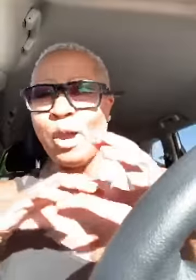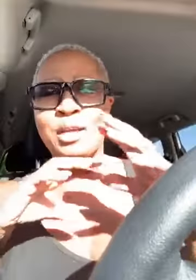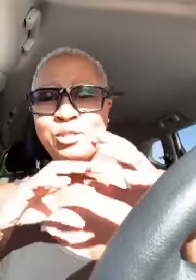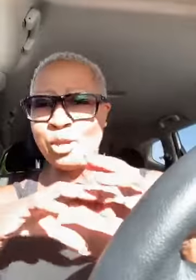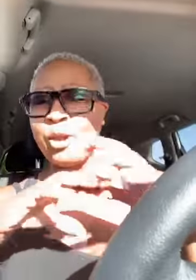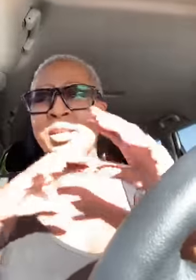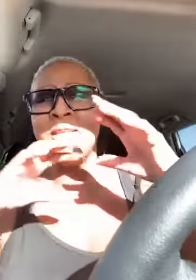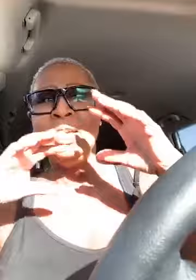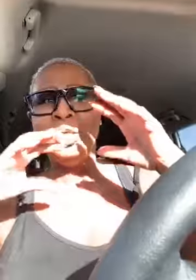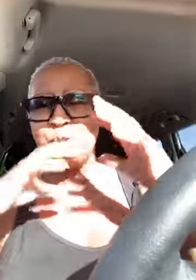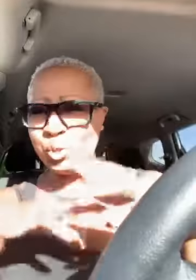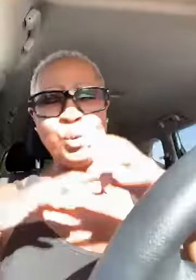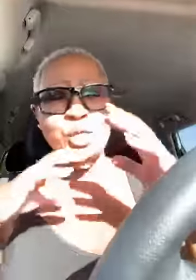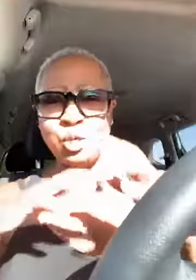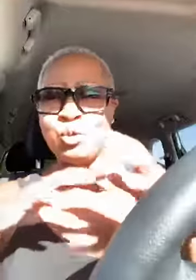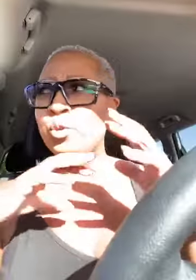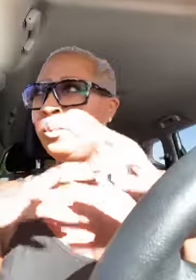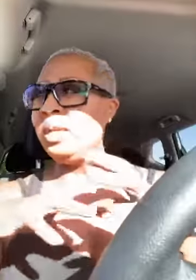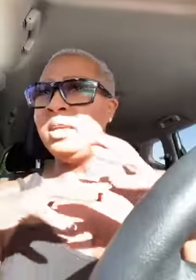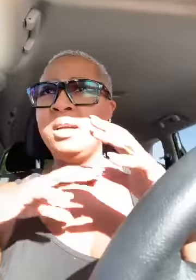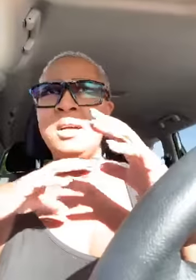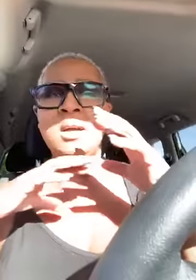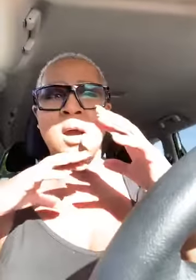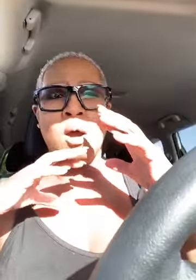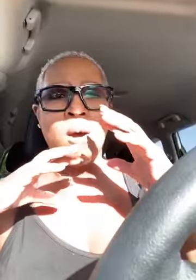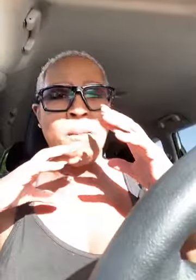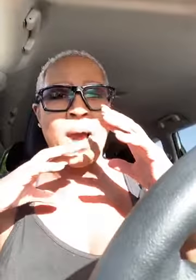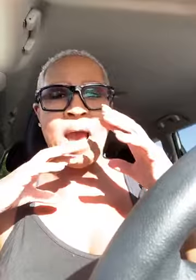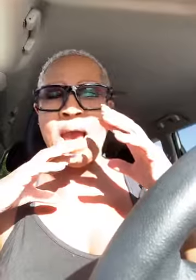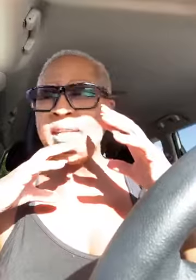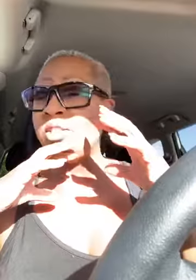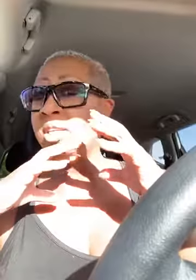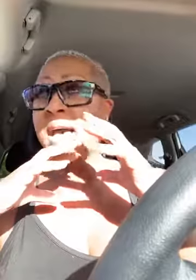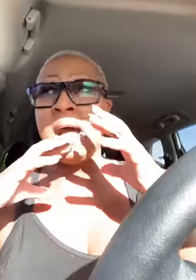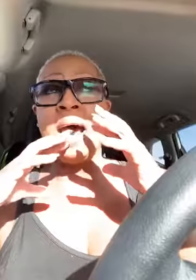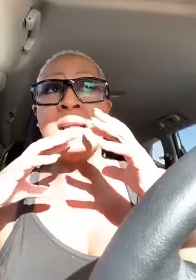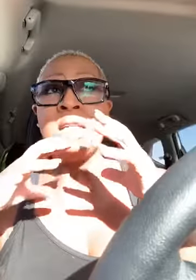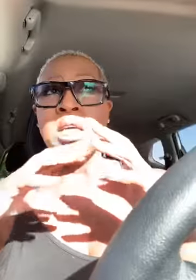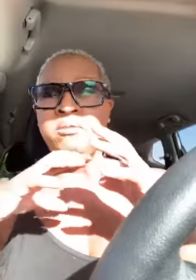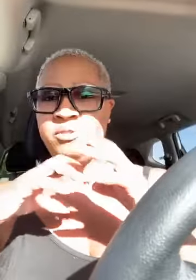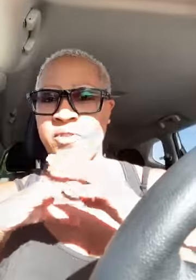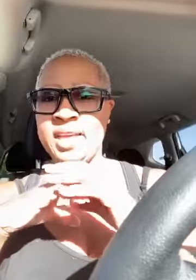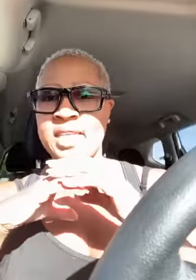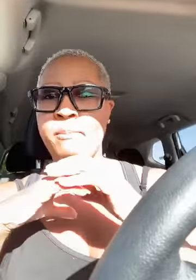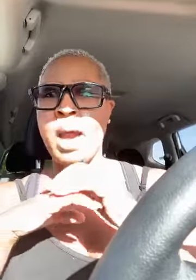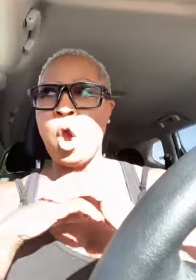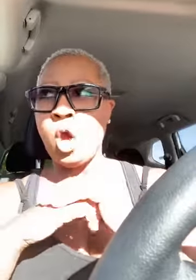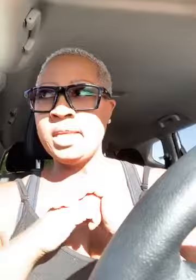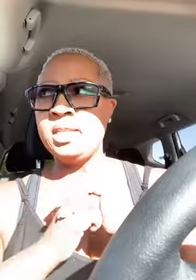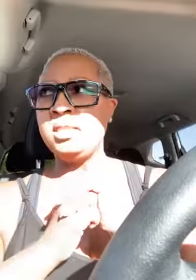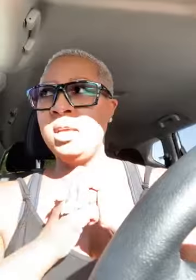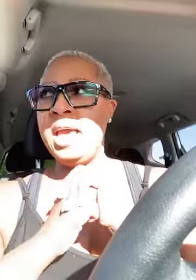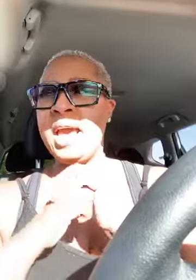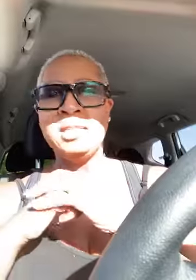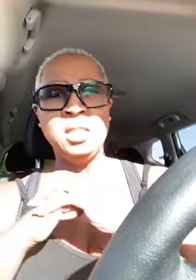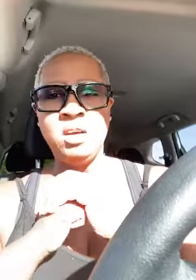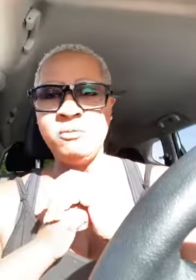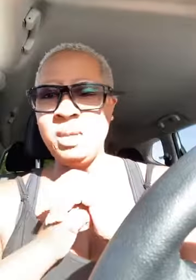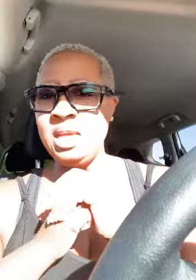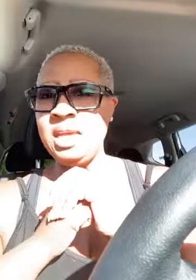i started doing social media um i just i i love the fact that my audience has loved me